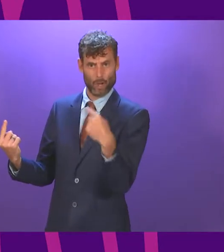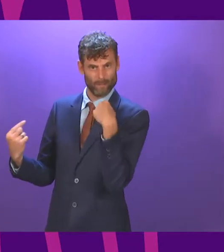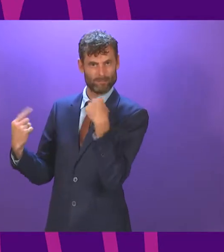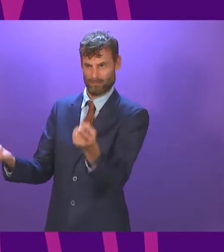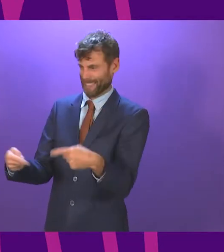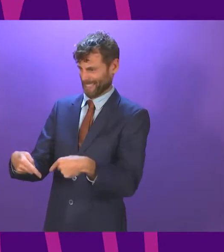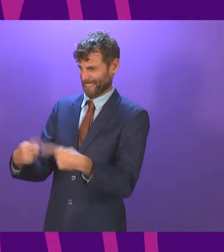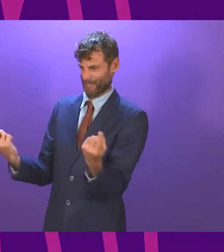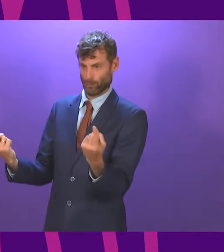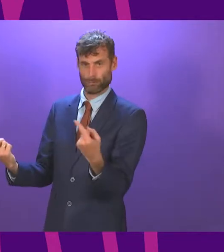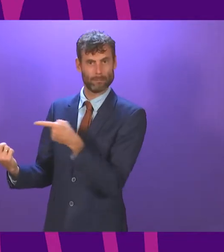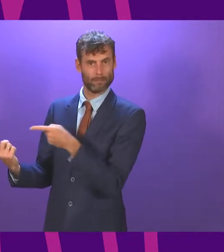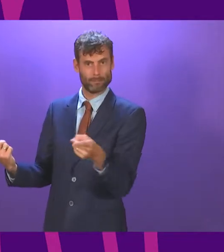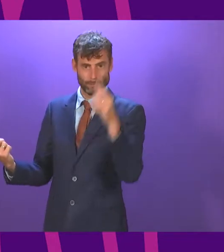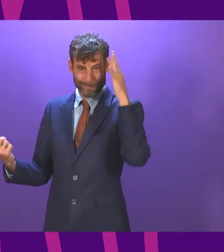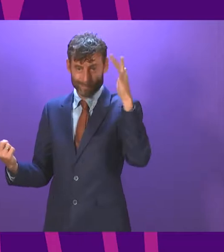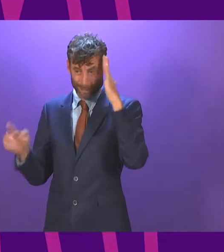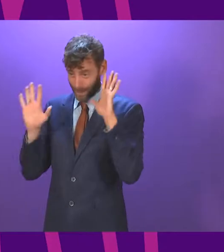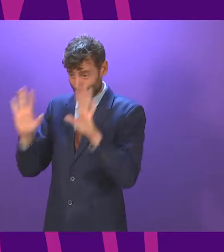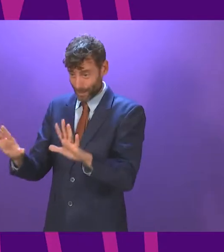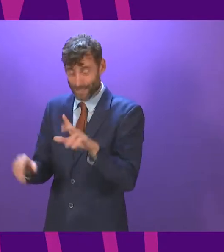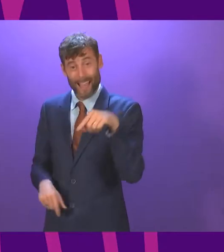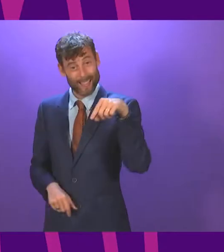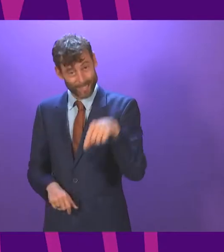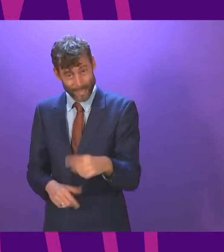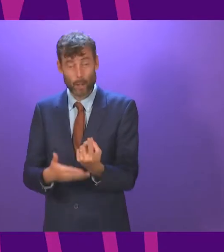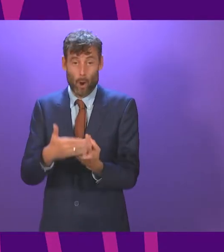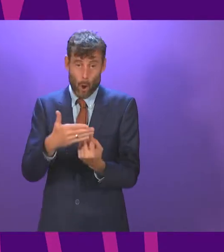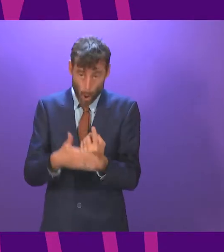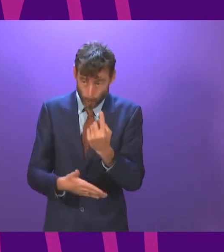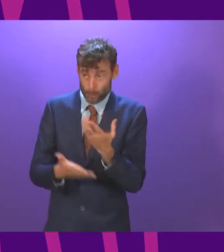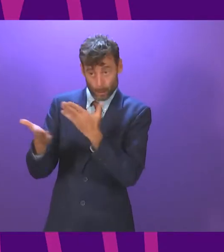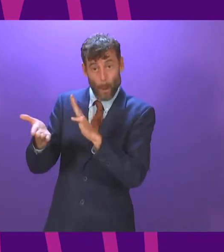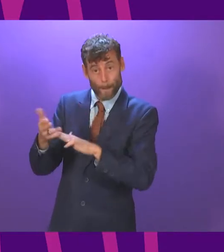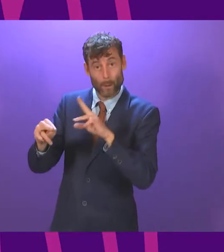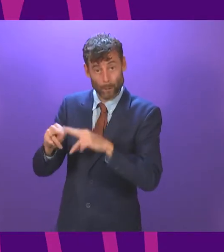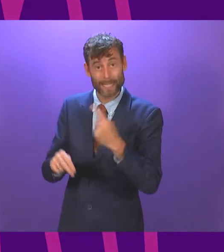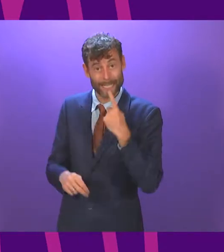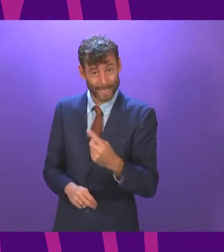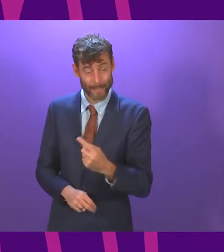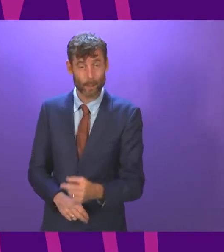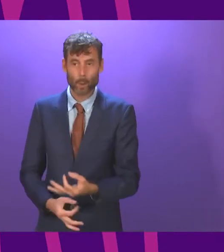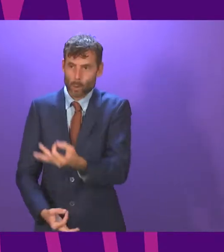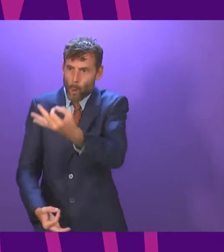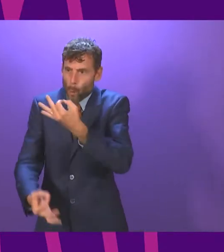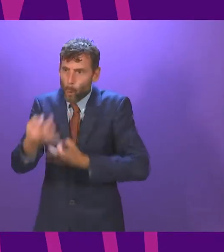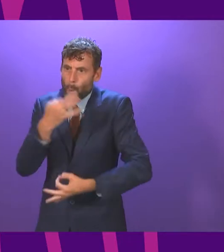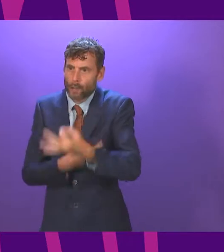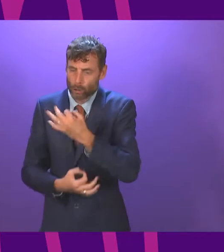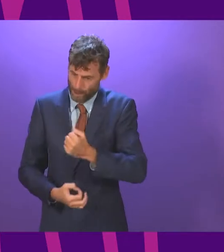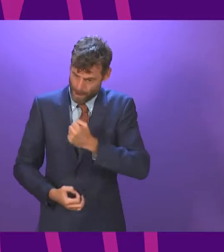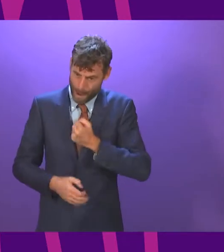together. This is an opportunity which according to Murdo Fraser is an opportunity to scrutinise the government